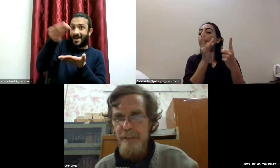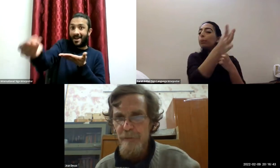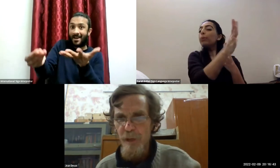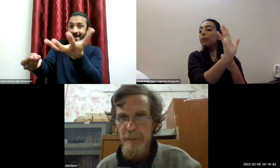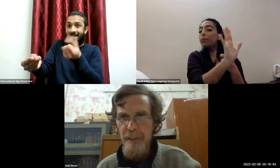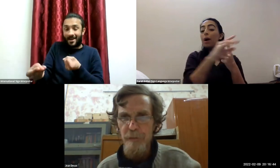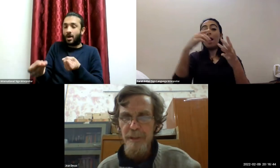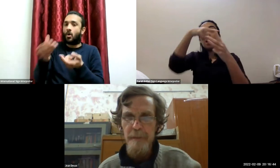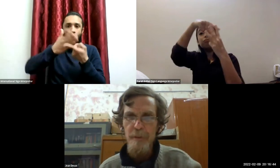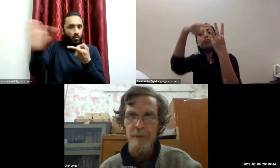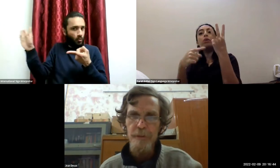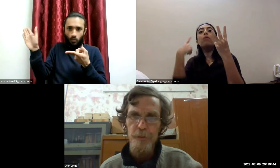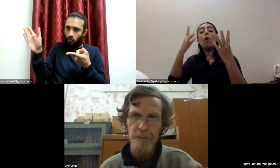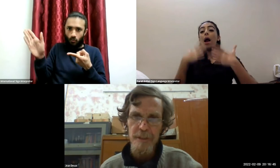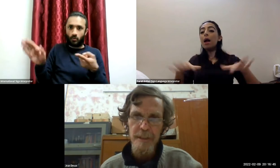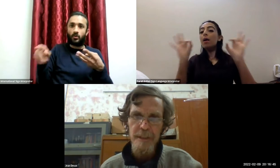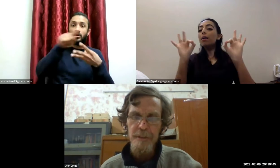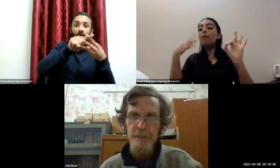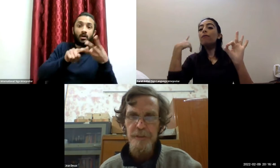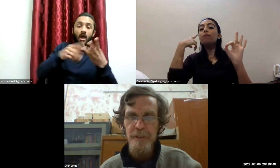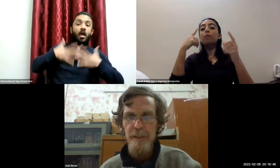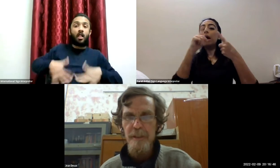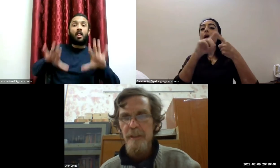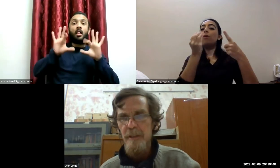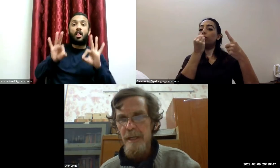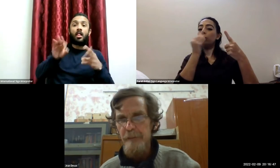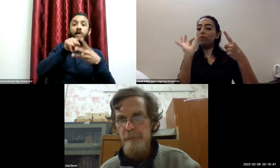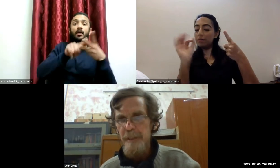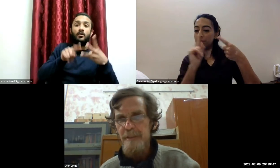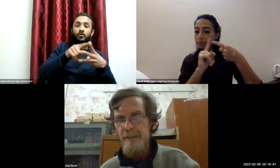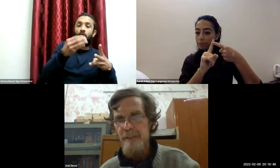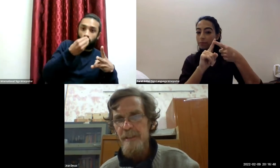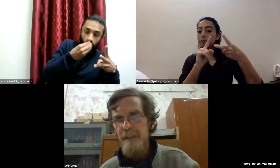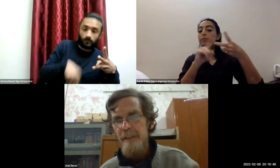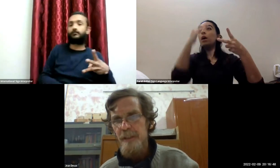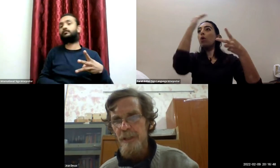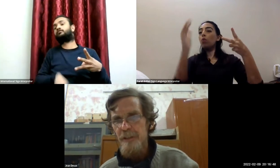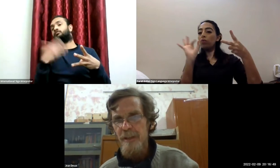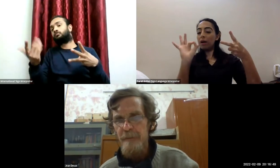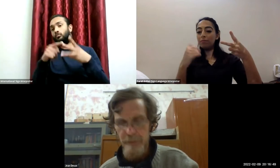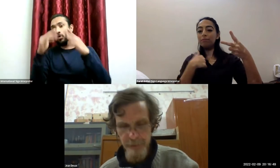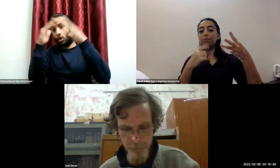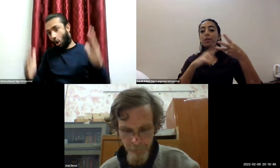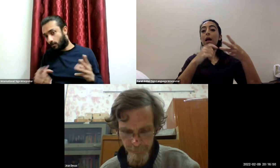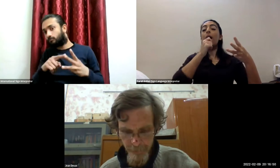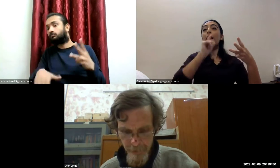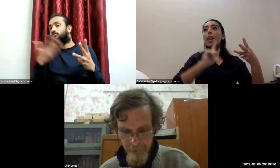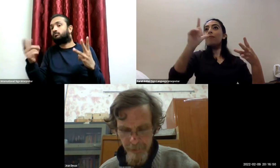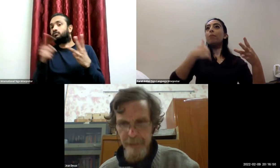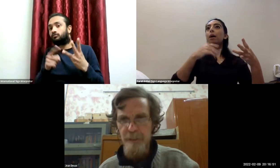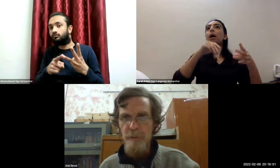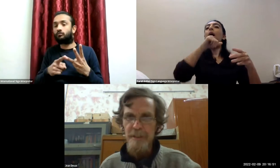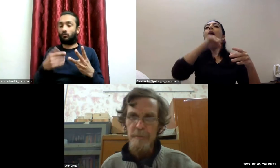indicators of well-being for example nutrition indicators life expectancy education levels and so on